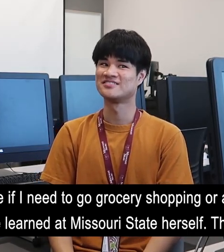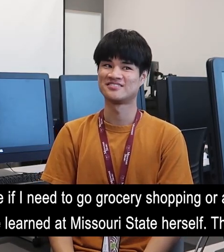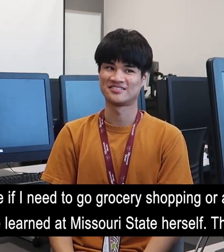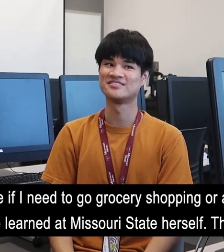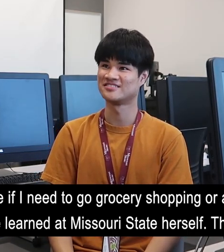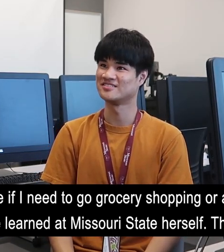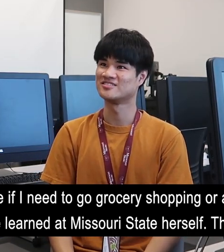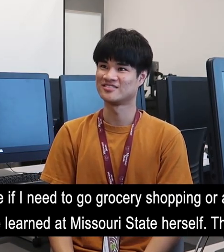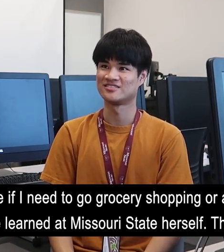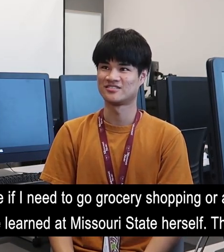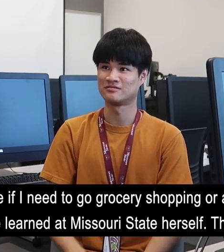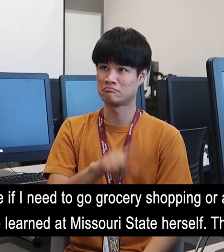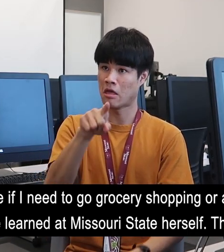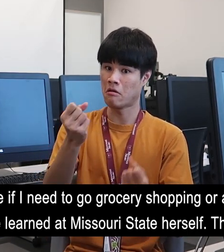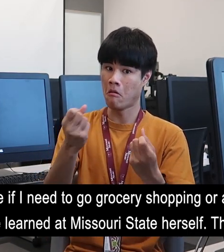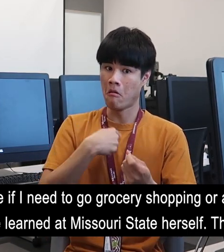herself. That has been a great help.